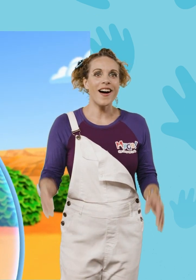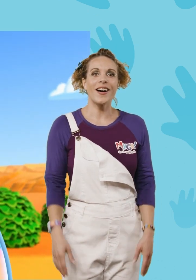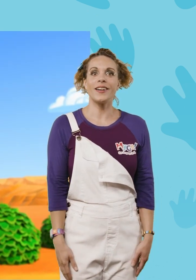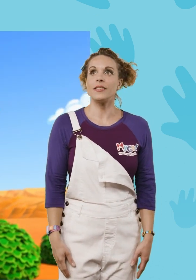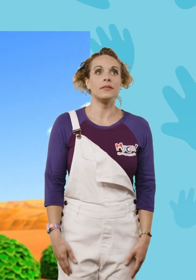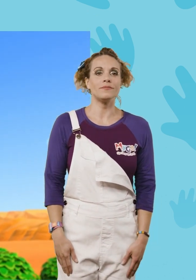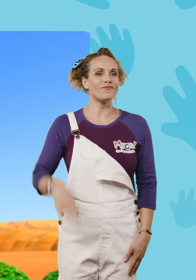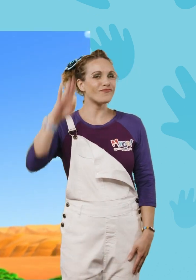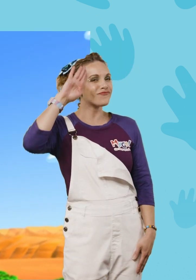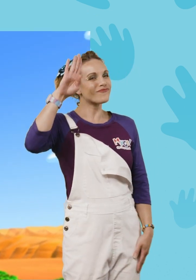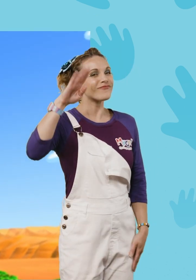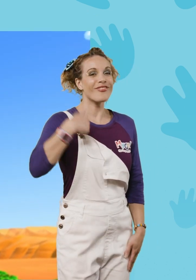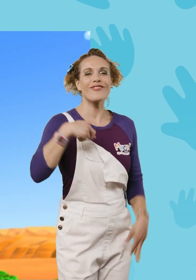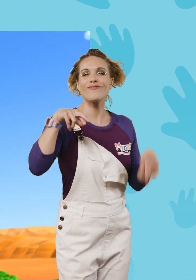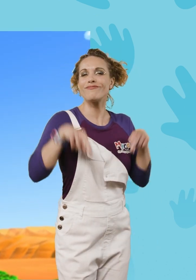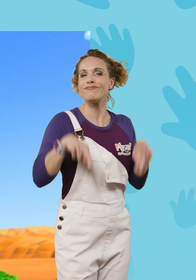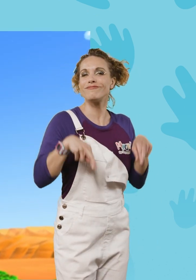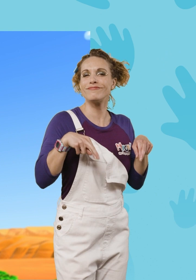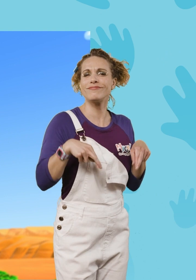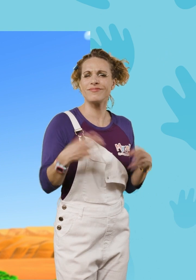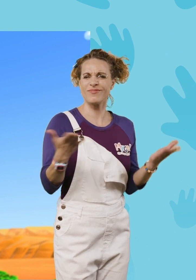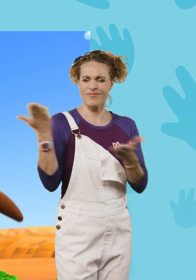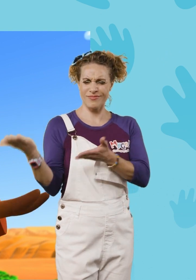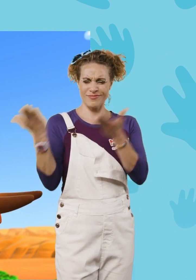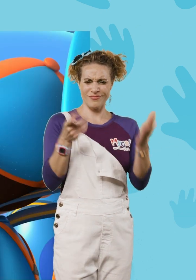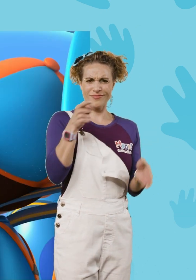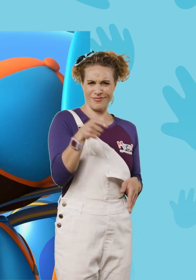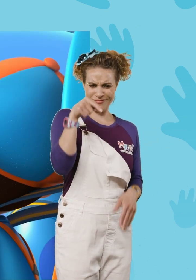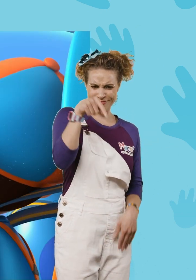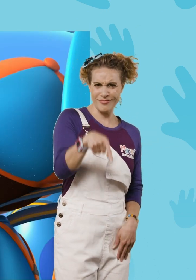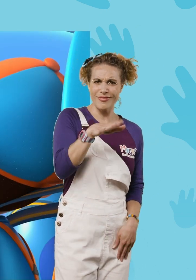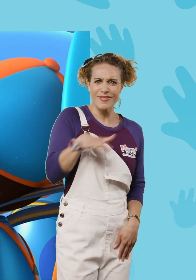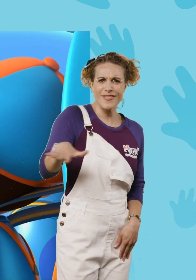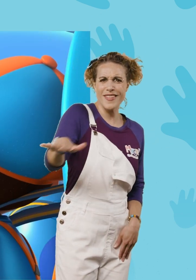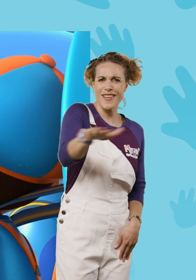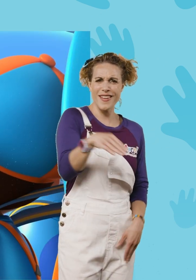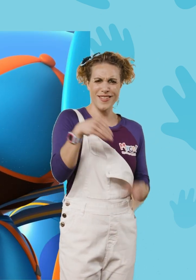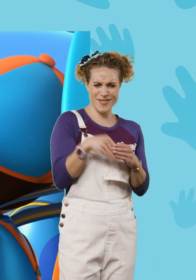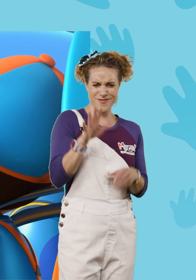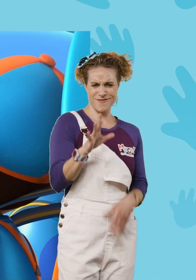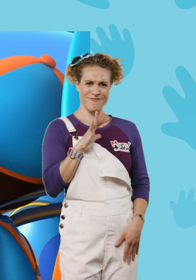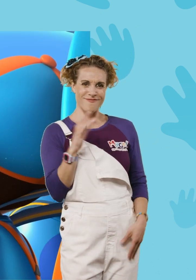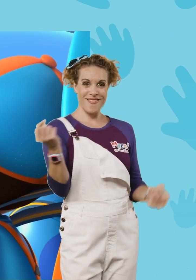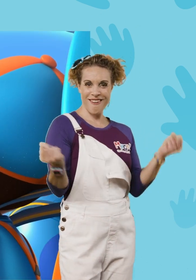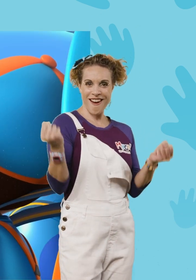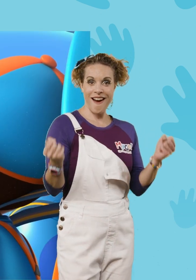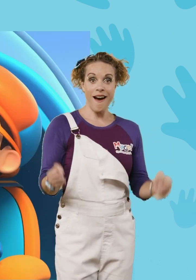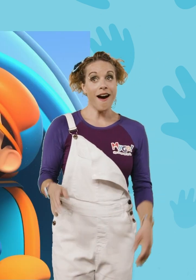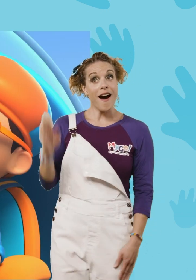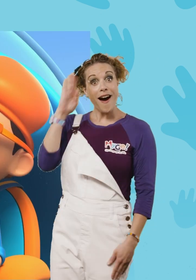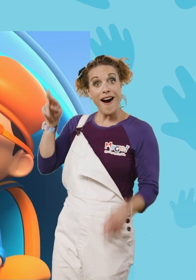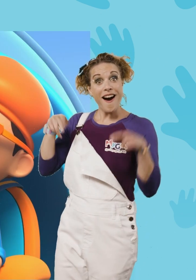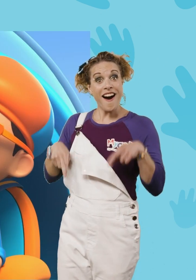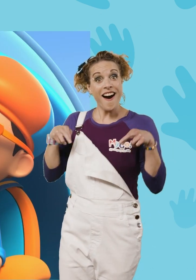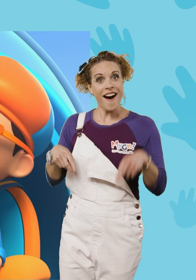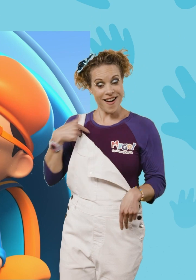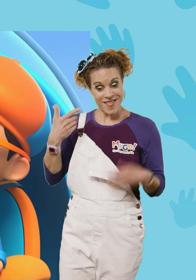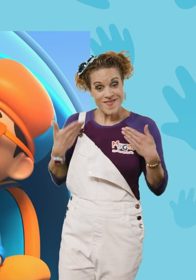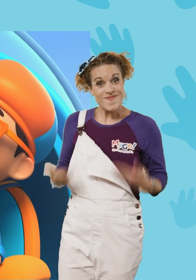Hi there, I'm Rooney! What brings you to these parts in your cool looking car? Hi Rooney, it's